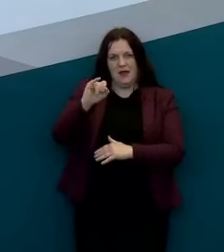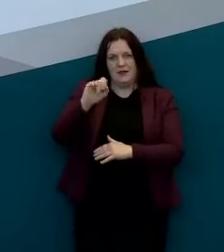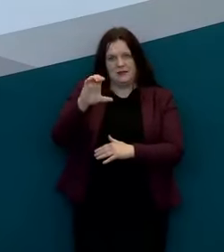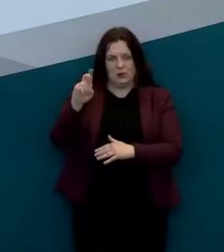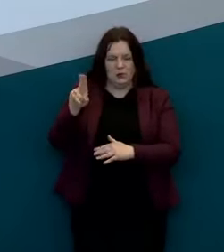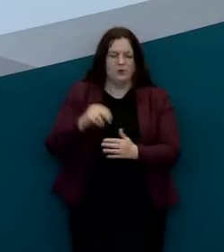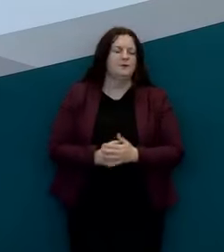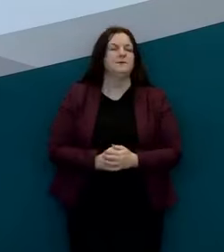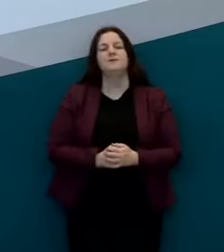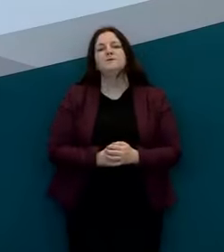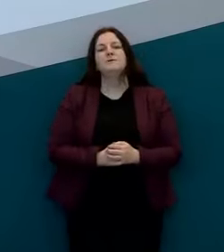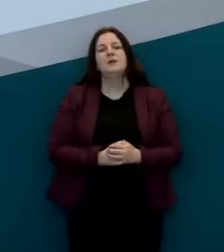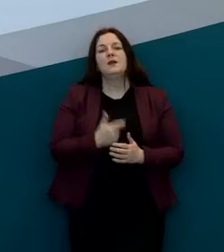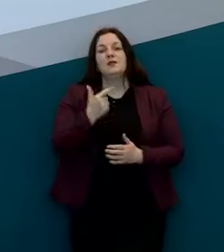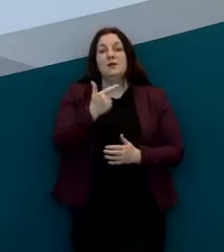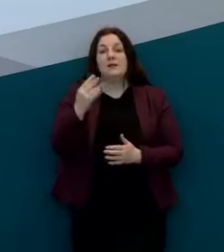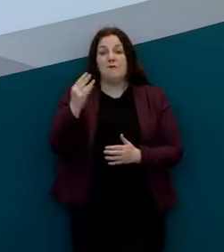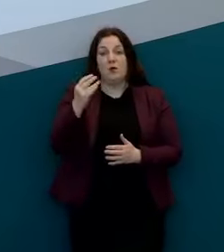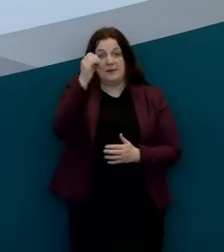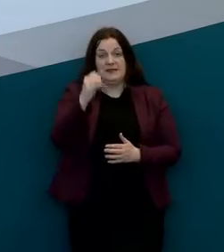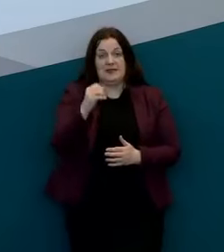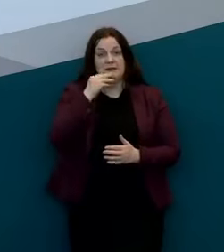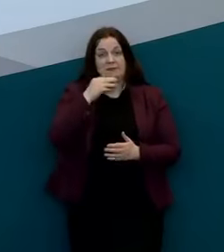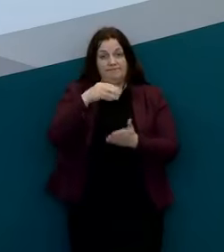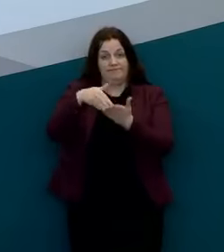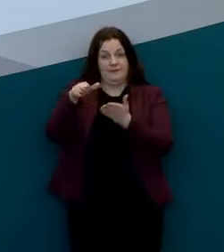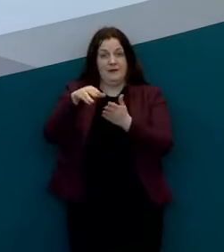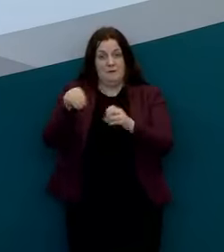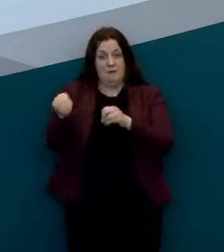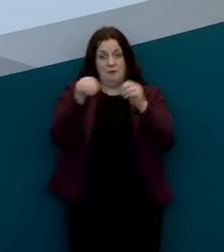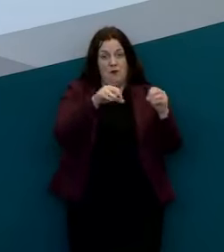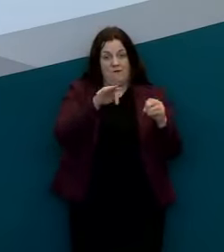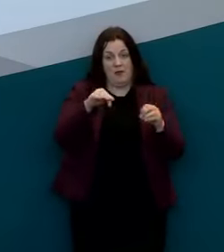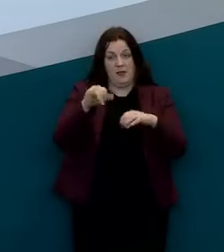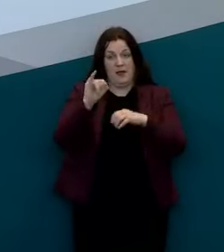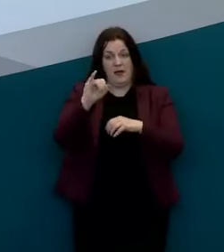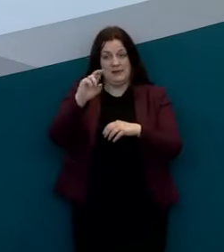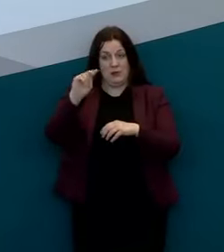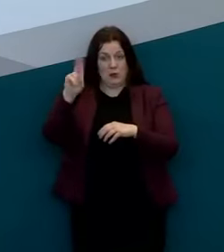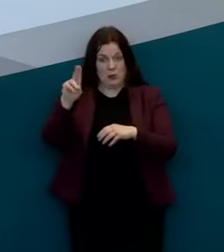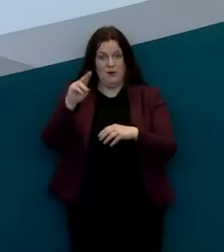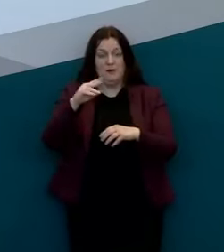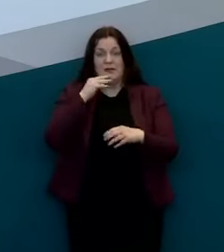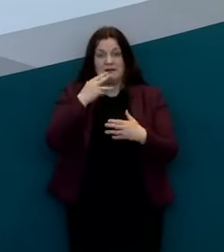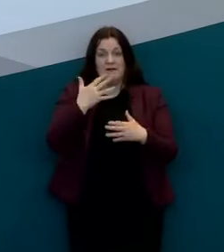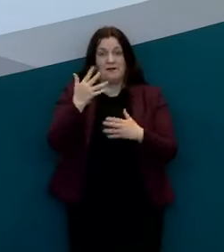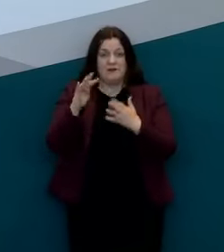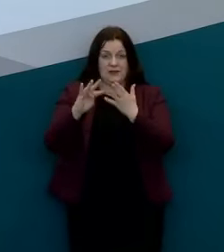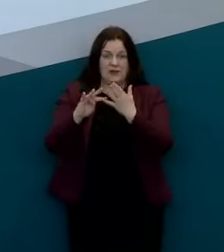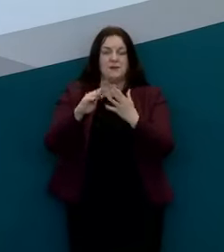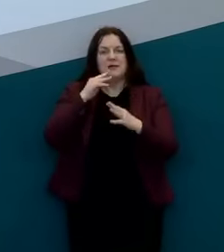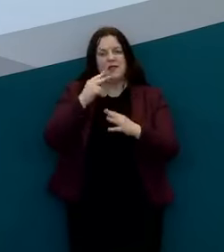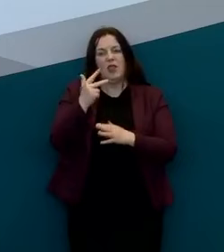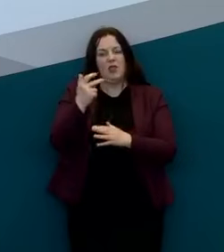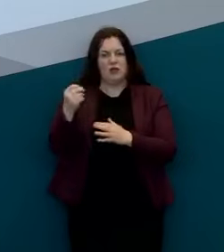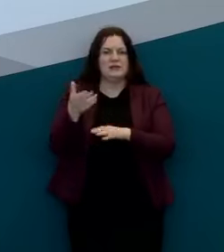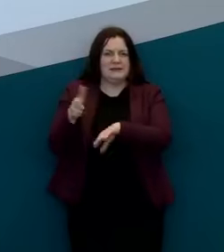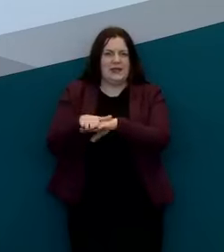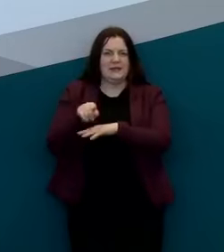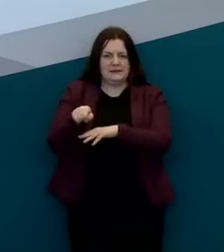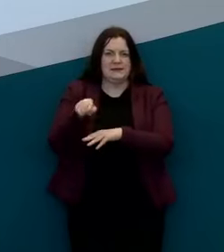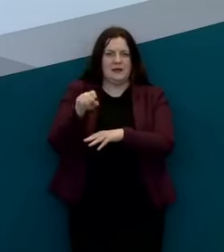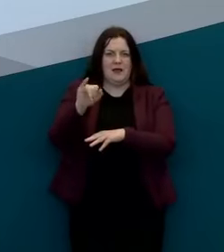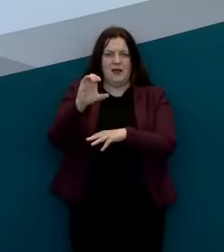24 percent percent of them have been discharged that's 59 and there have been 30 deaths reported among that number in